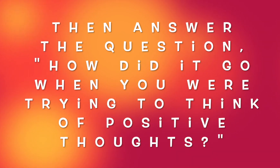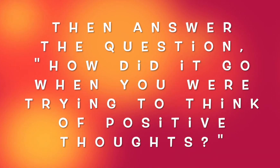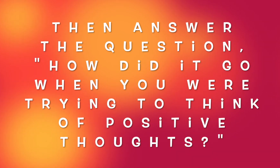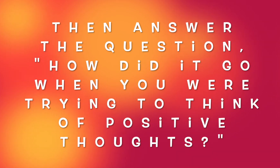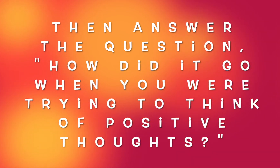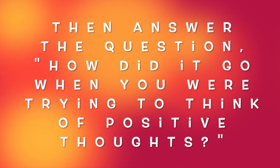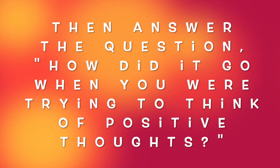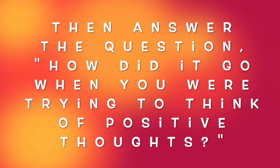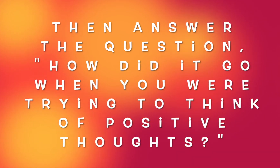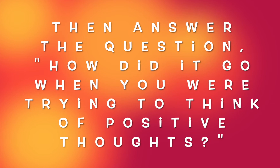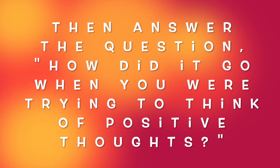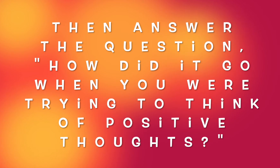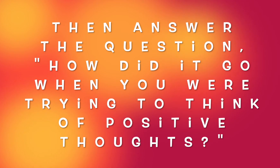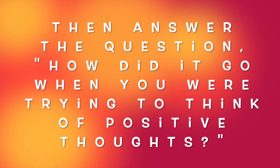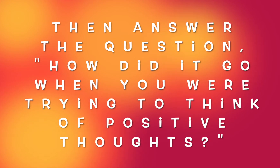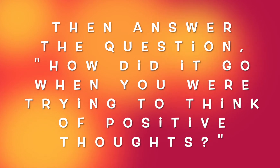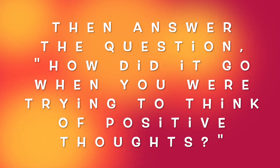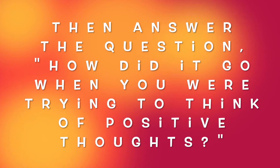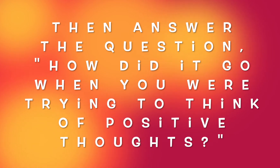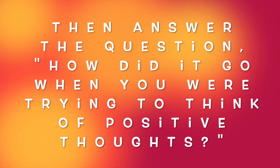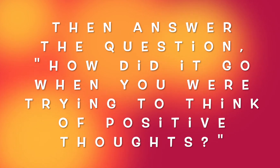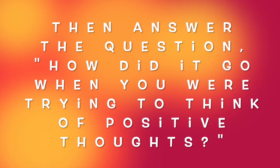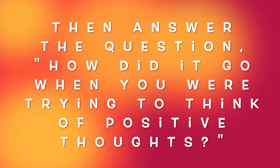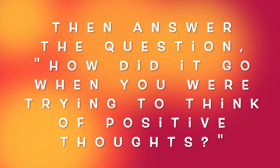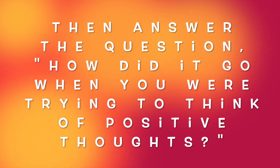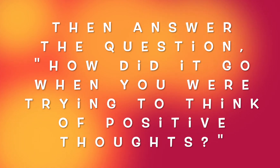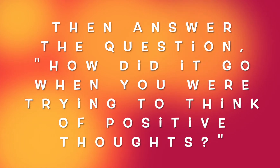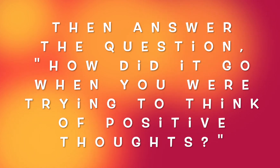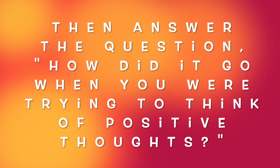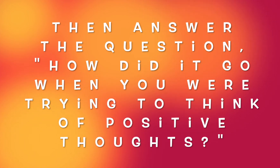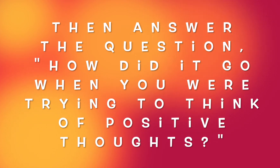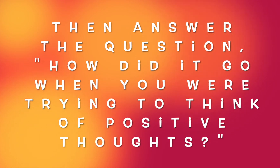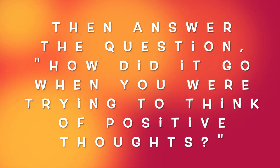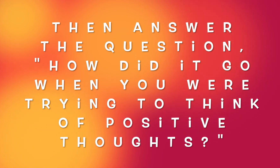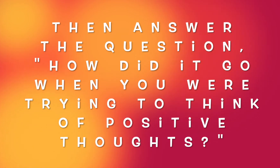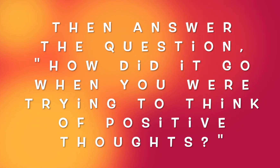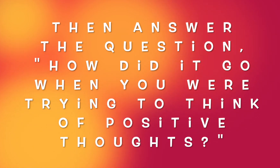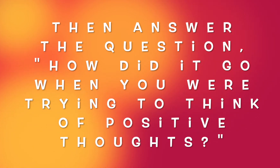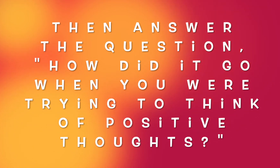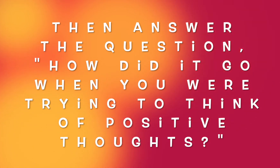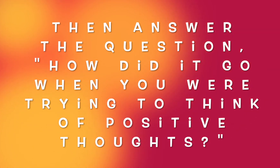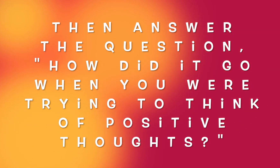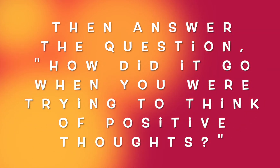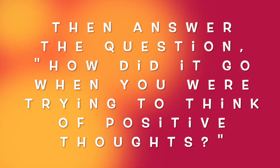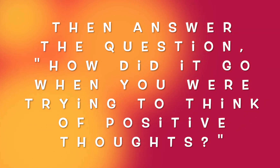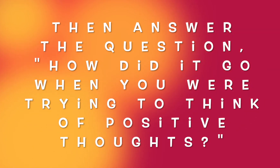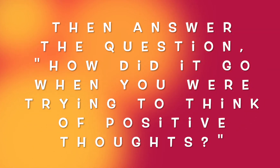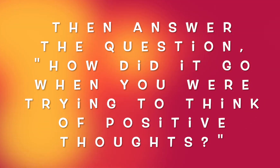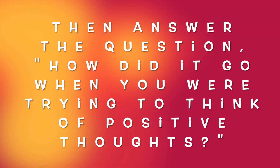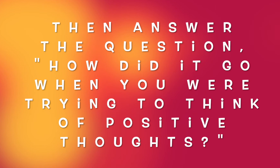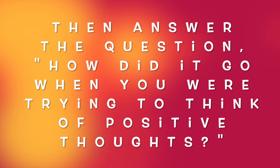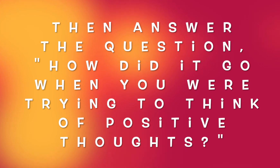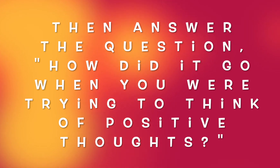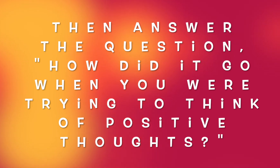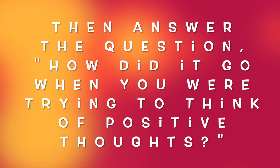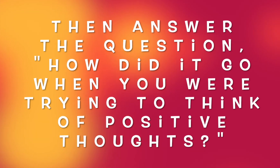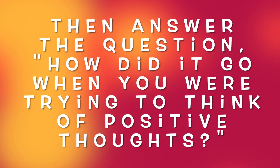think of positive thoughts? Was one positive thought easier or harder than the others?